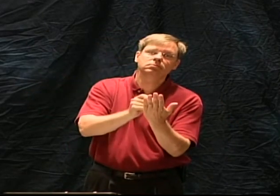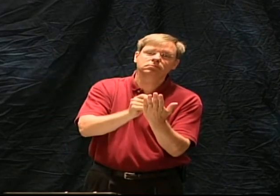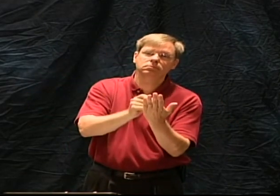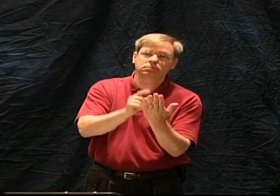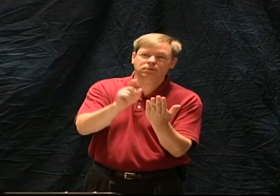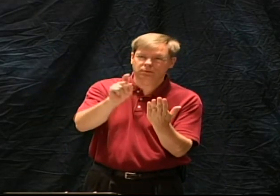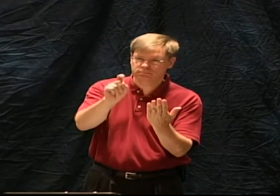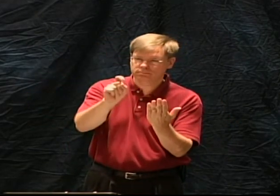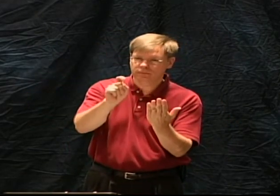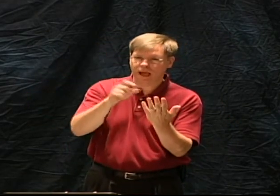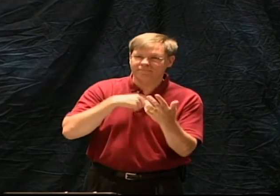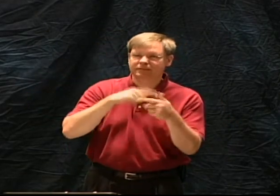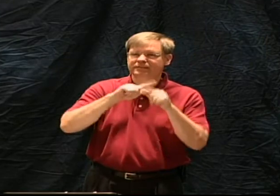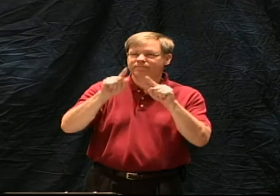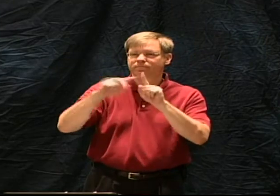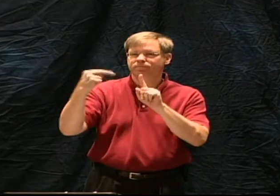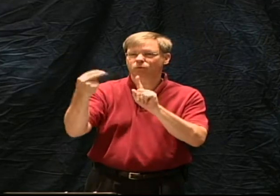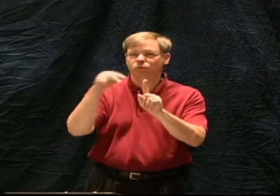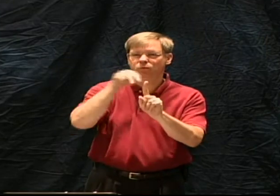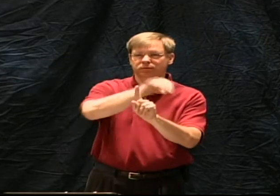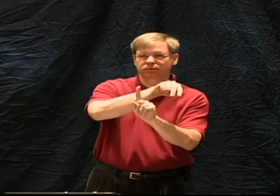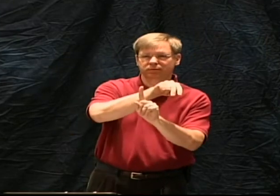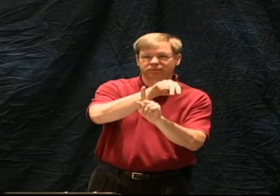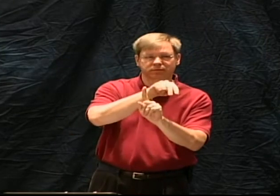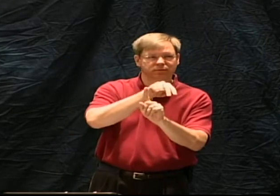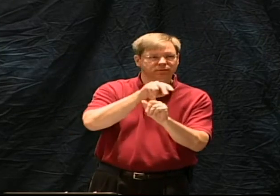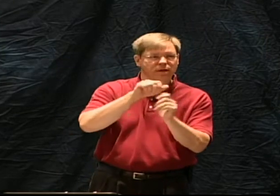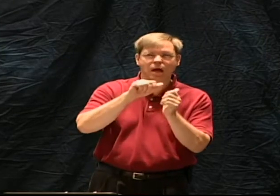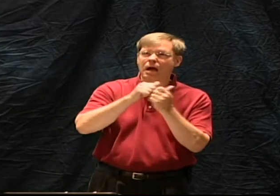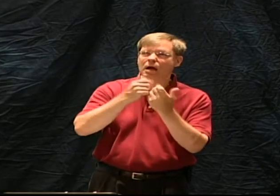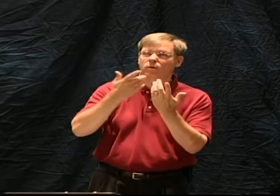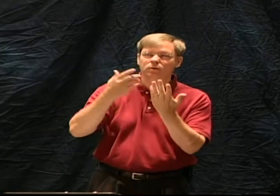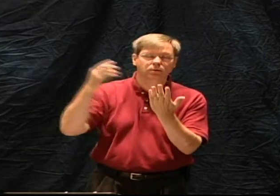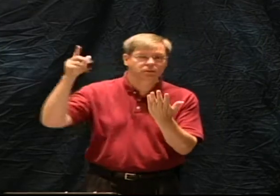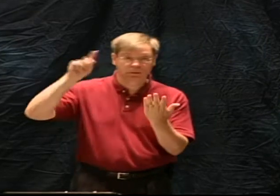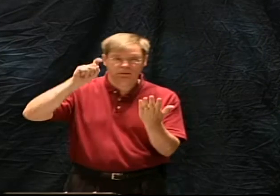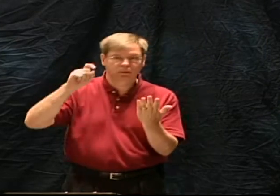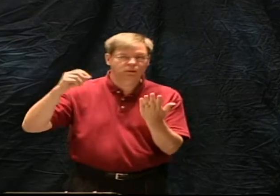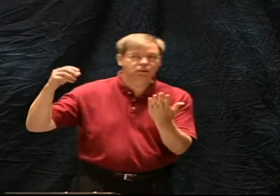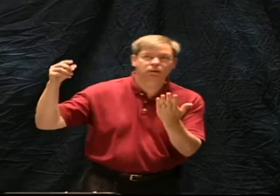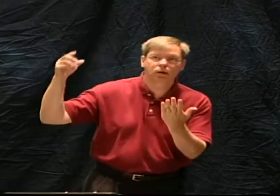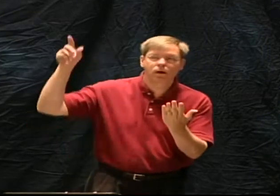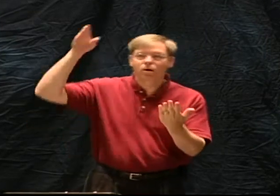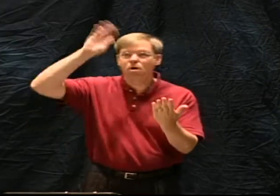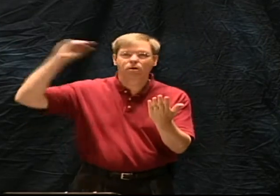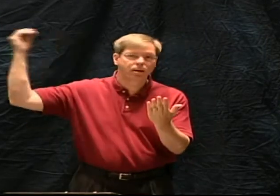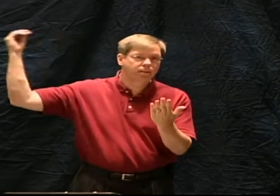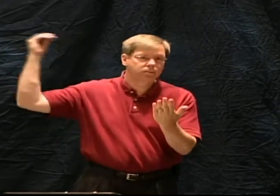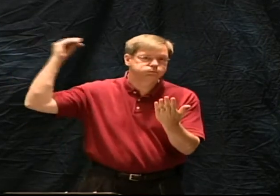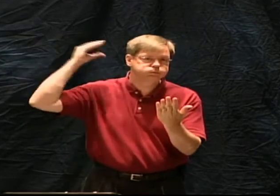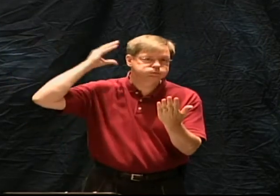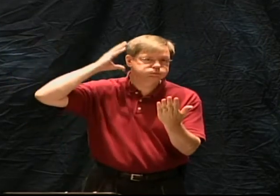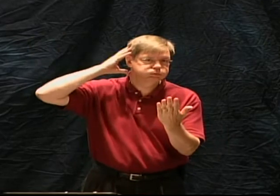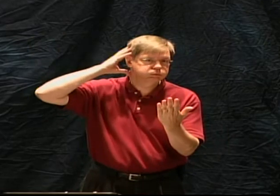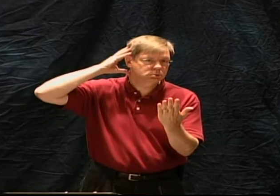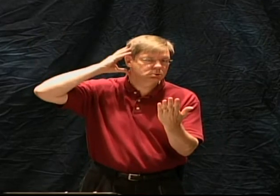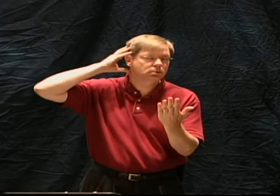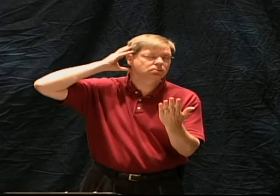Let's look at some of the views of how this inspiration takes place. What then is the relationship between